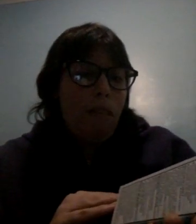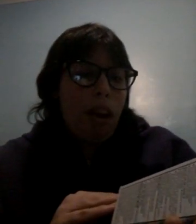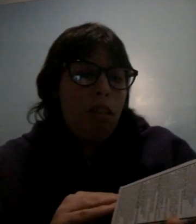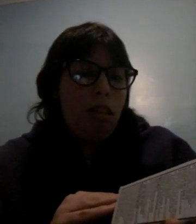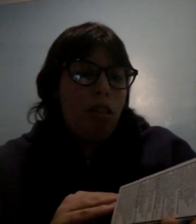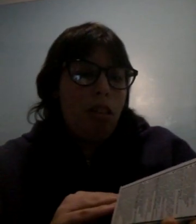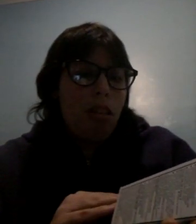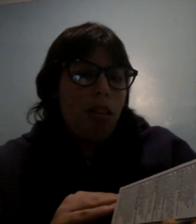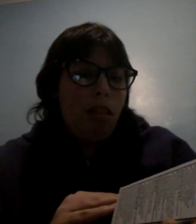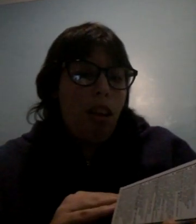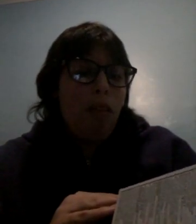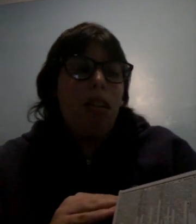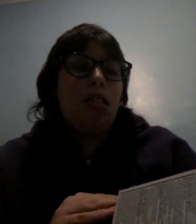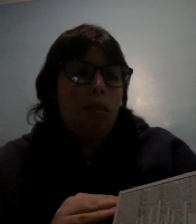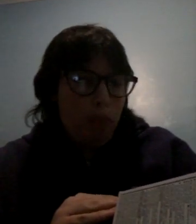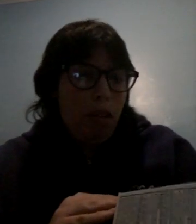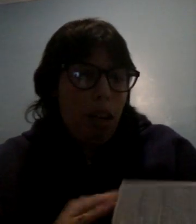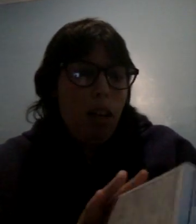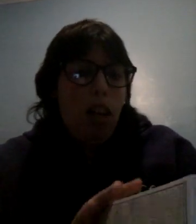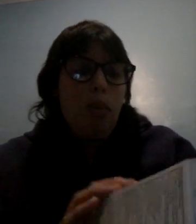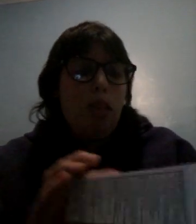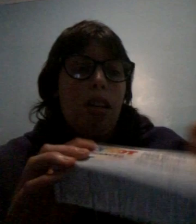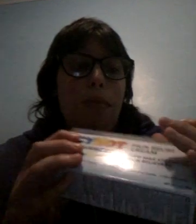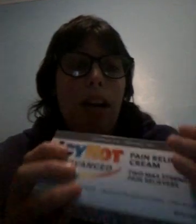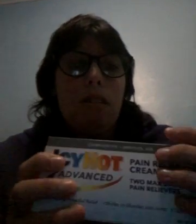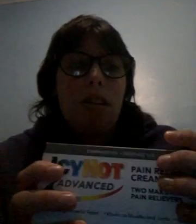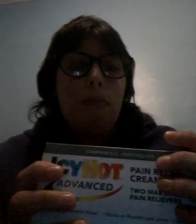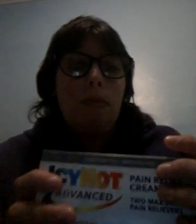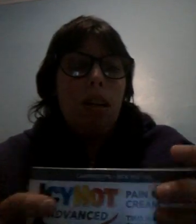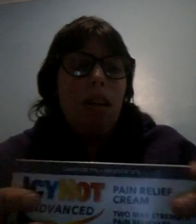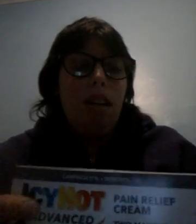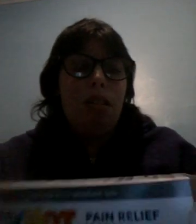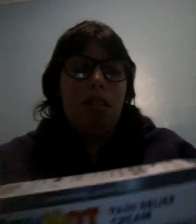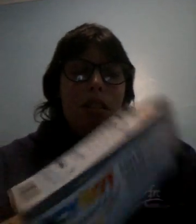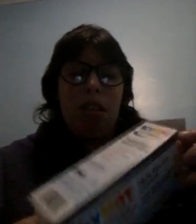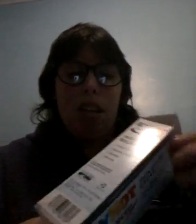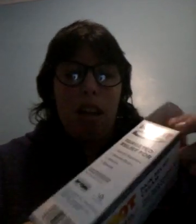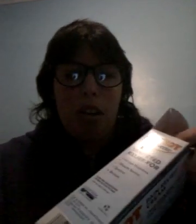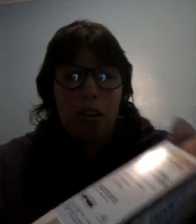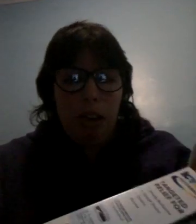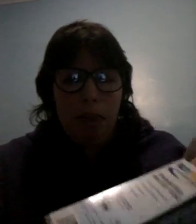advantage advanced I meant to say advanced it's a cream